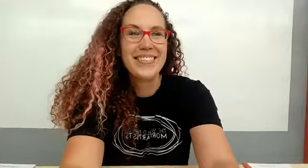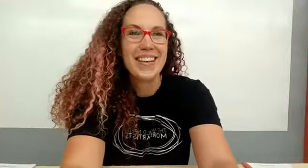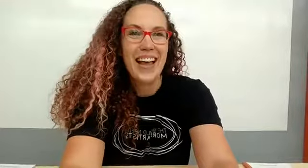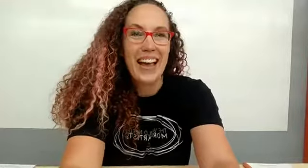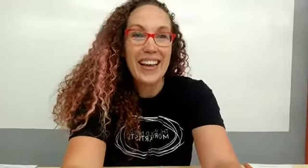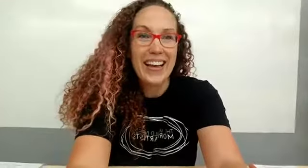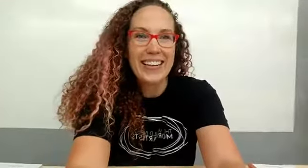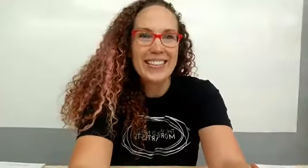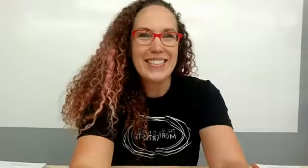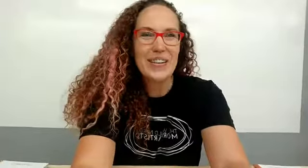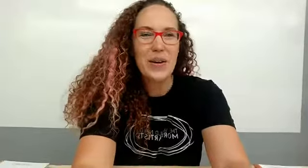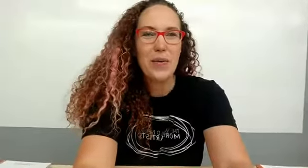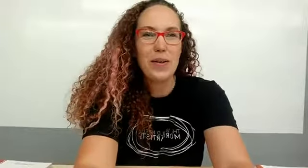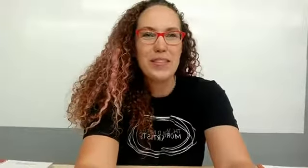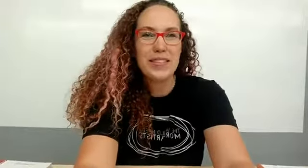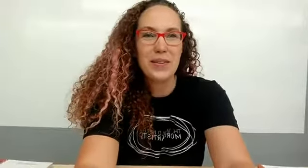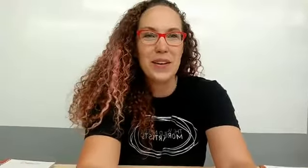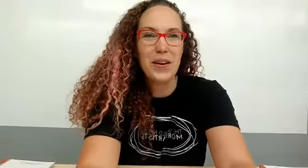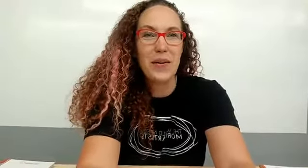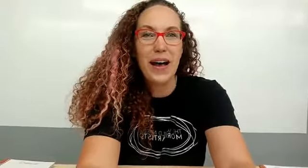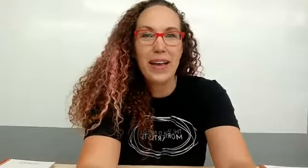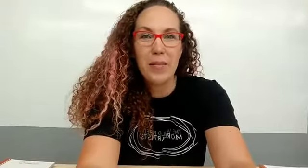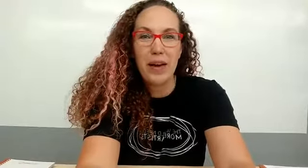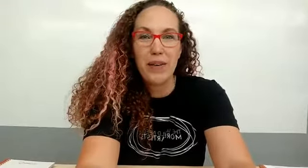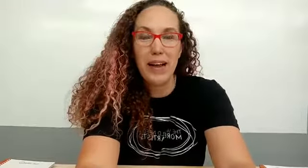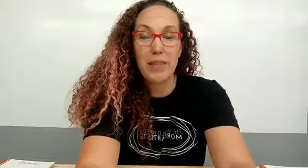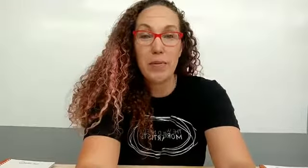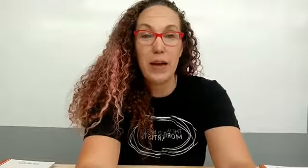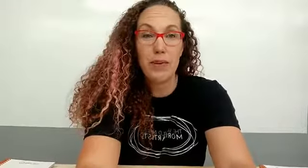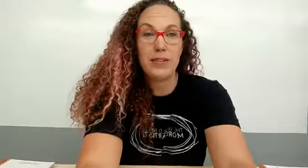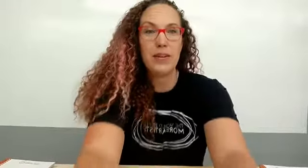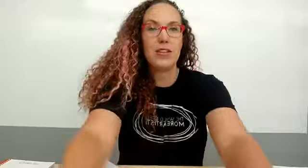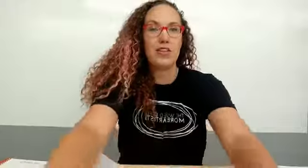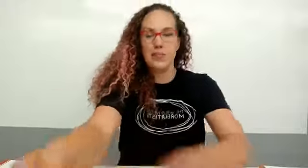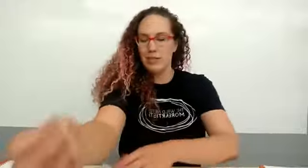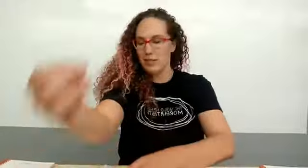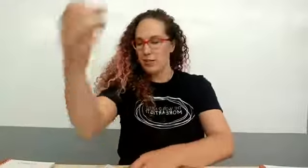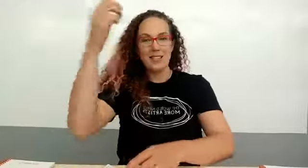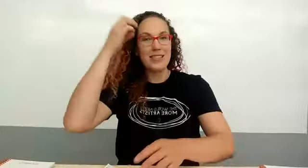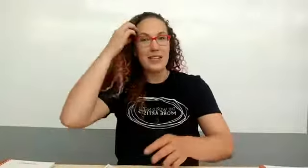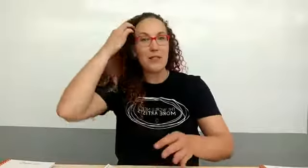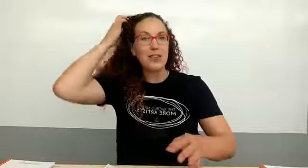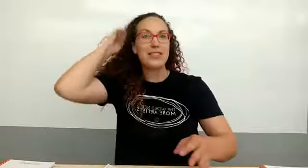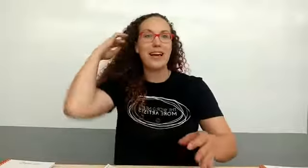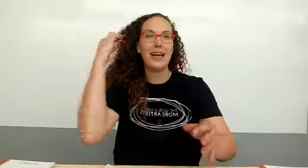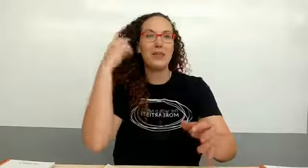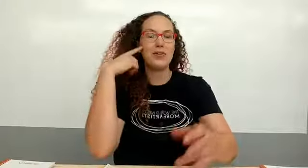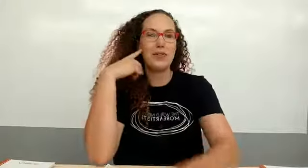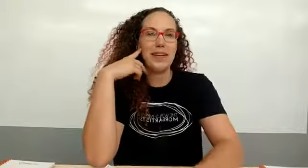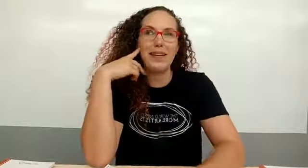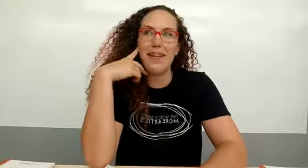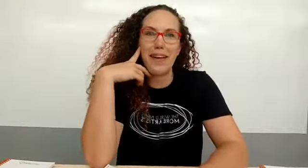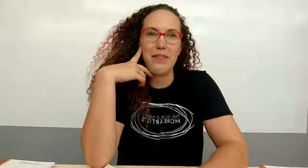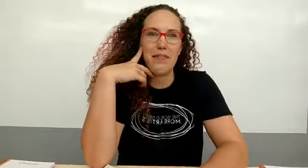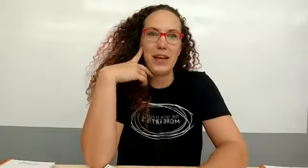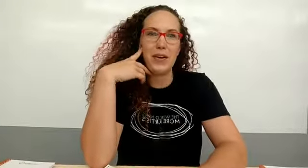hi guys welcome to the studio I am out at the Plattwoods location so this is the first time doing a live video